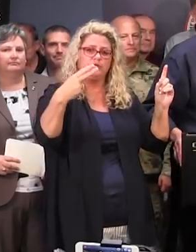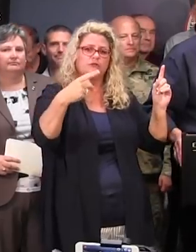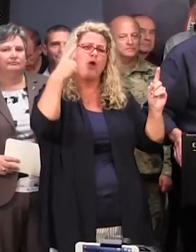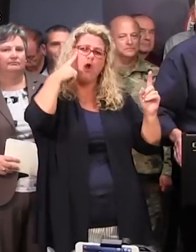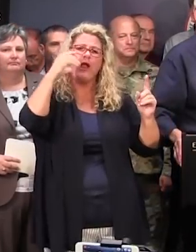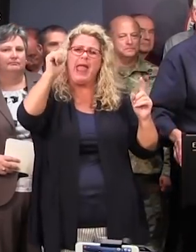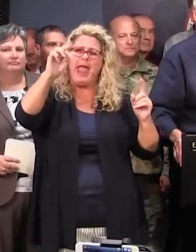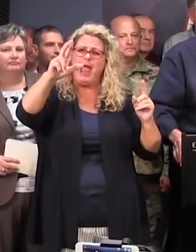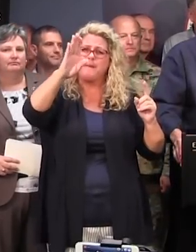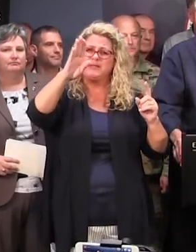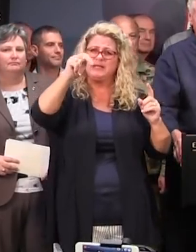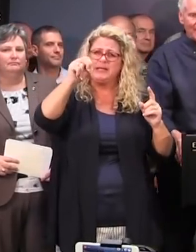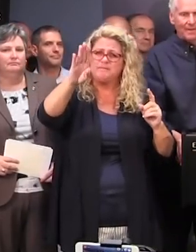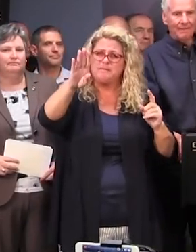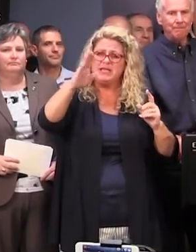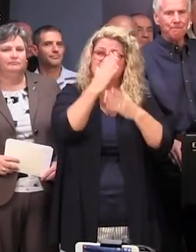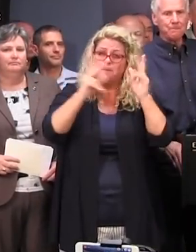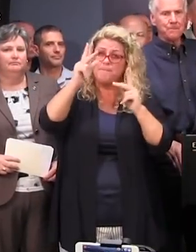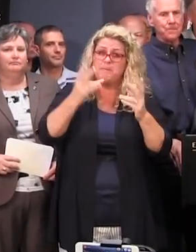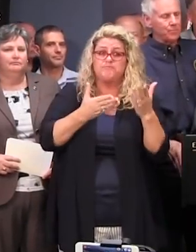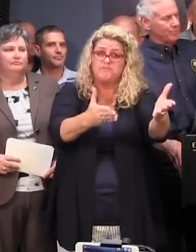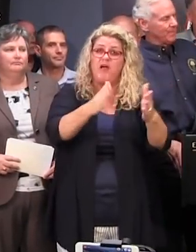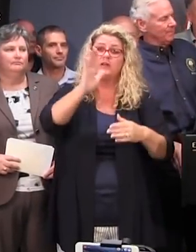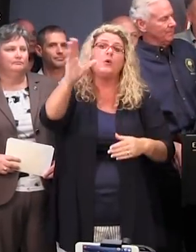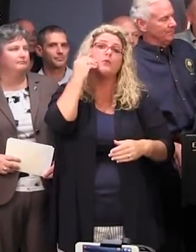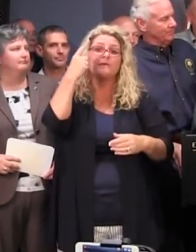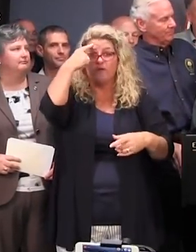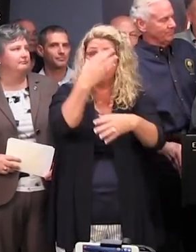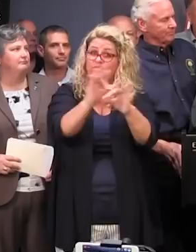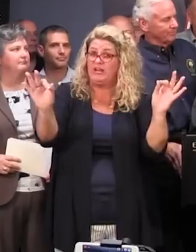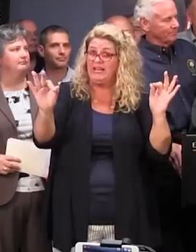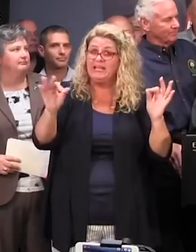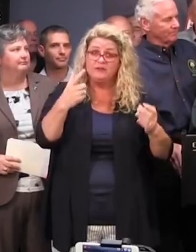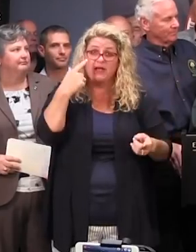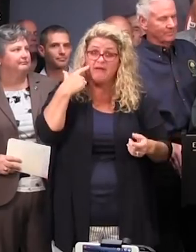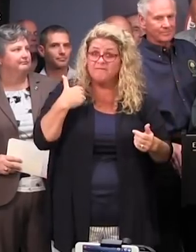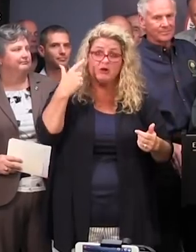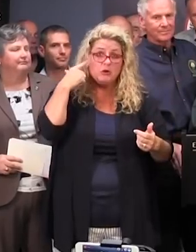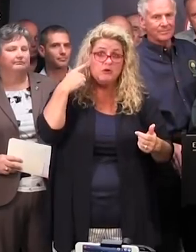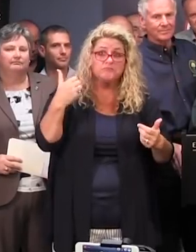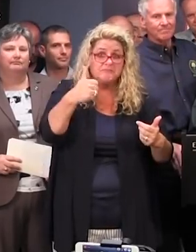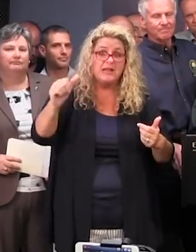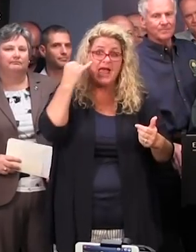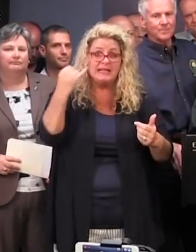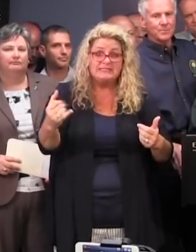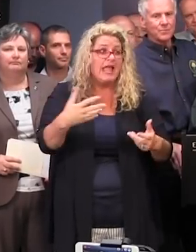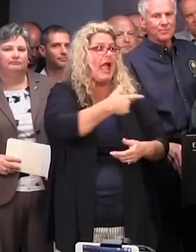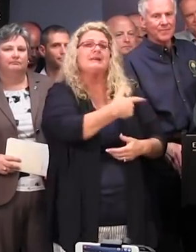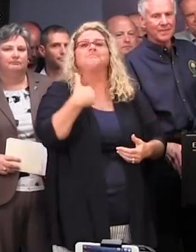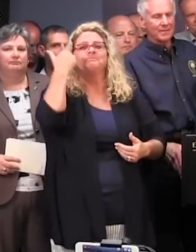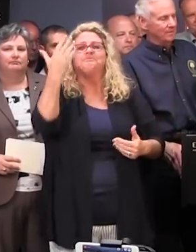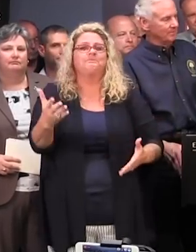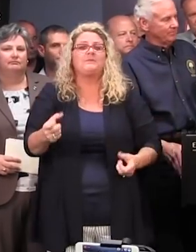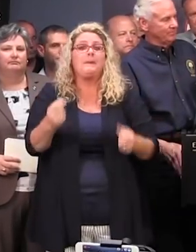on Airbnb are offering their places for free. Any thoughts or recommendations on that? Any idea how many people are offering free places? No, I'm